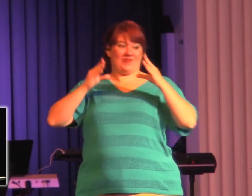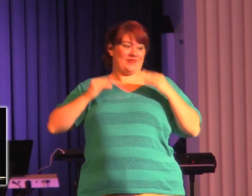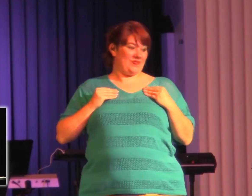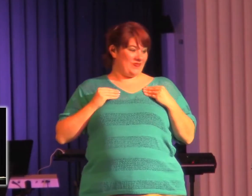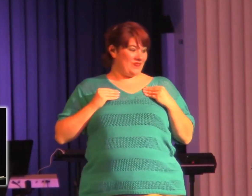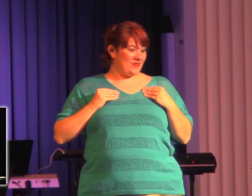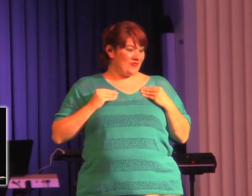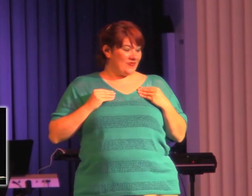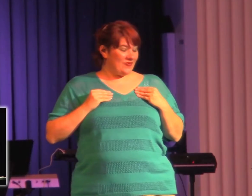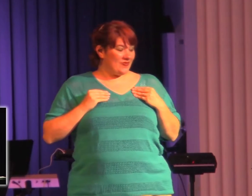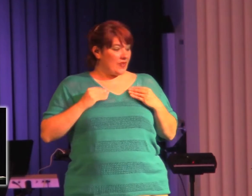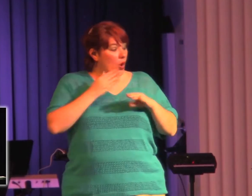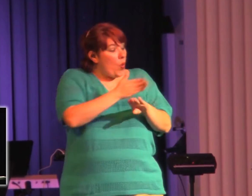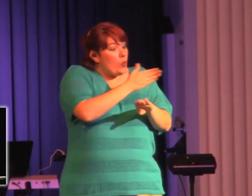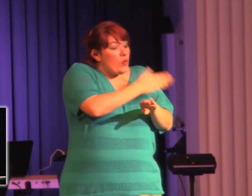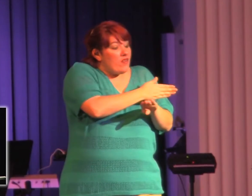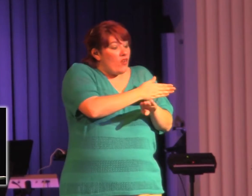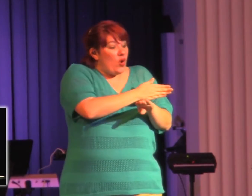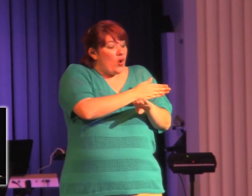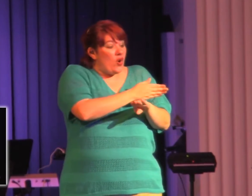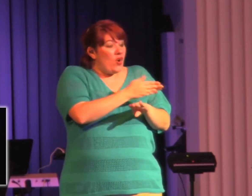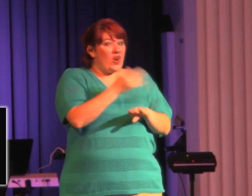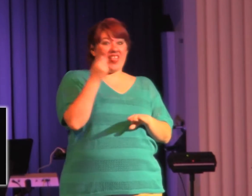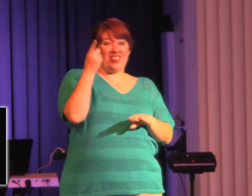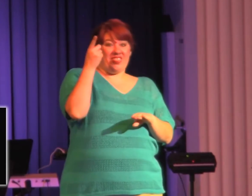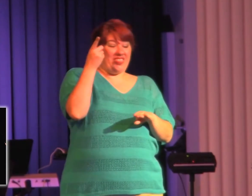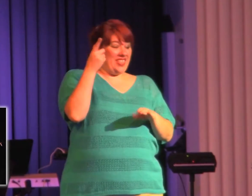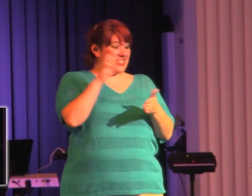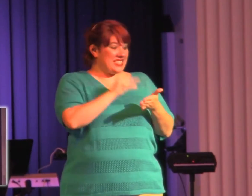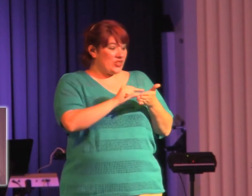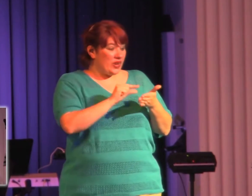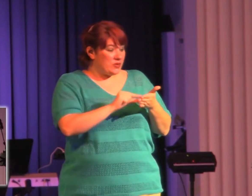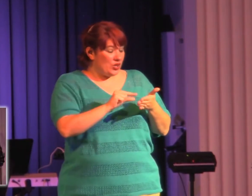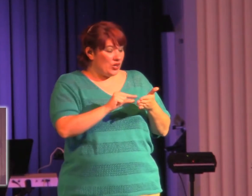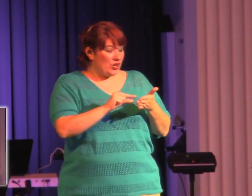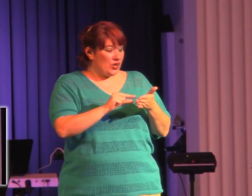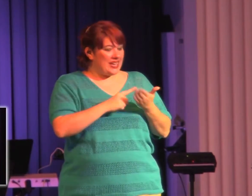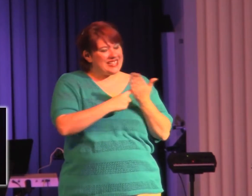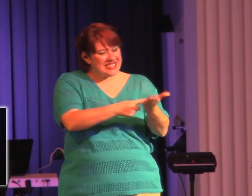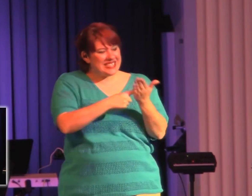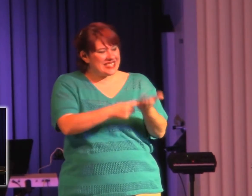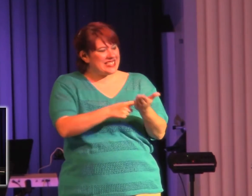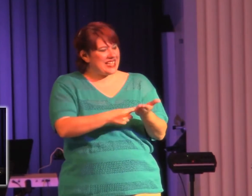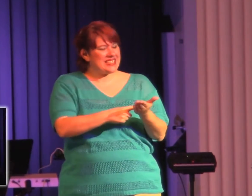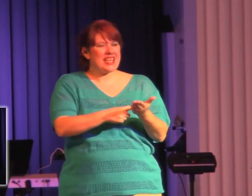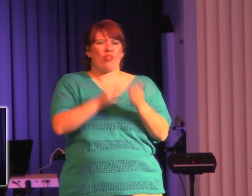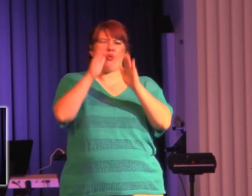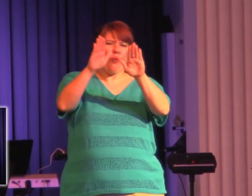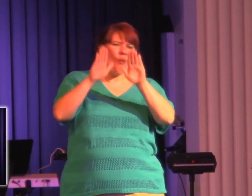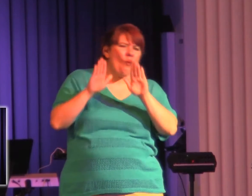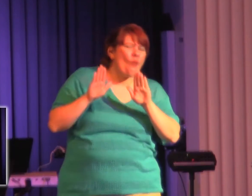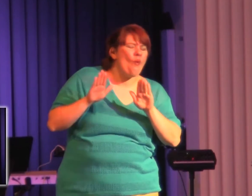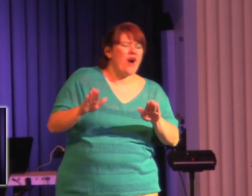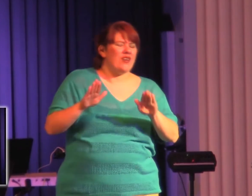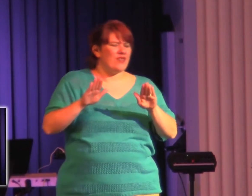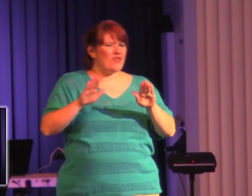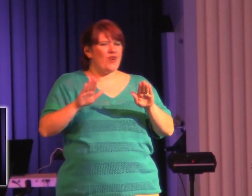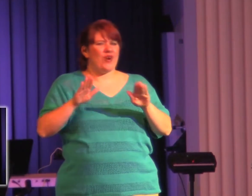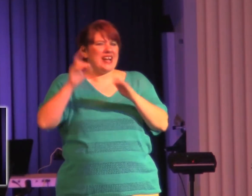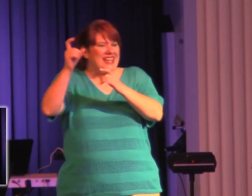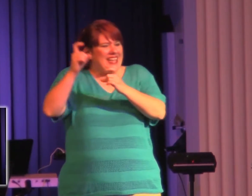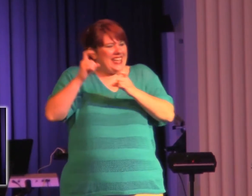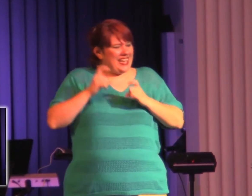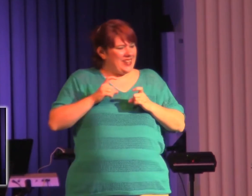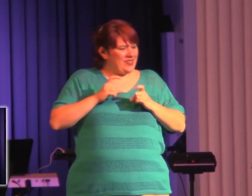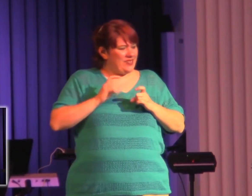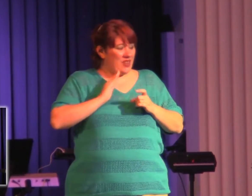Well, just prior to this, he's talking about the incredible salvation that we have been afforded. And we live in a time